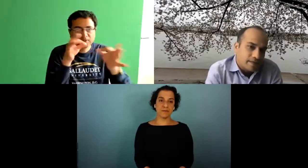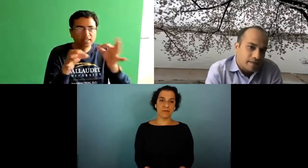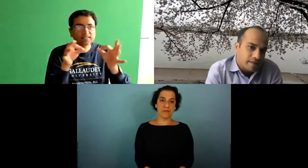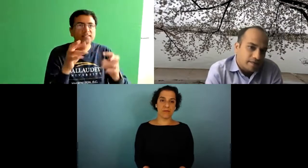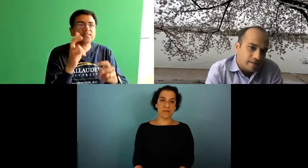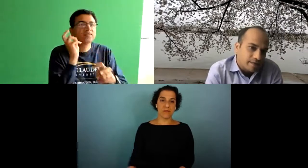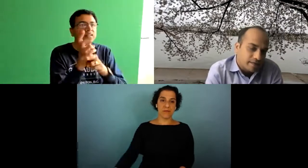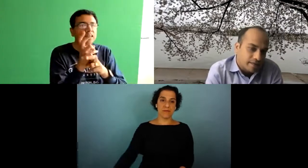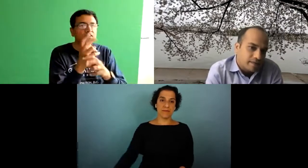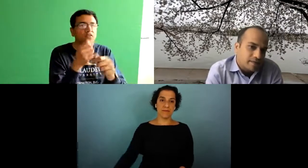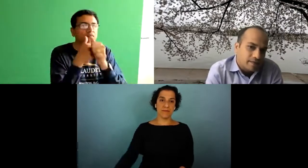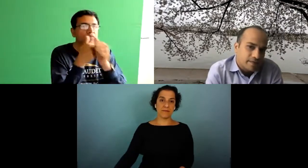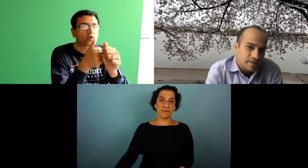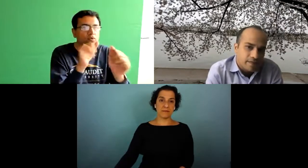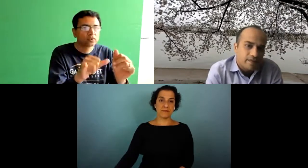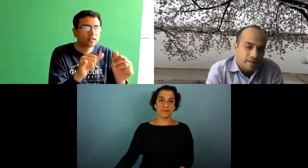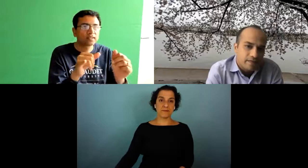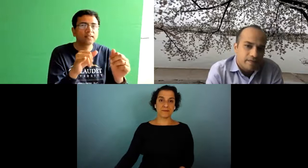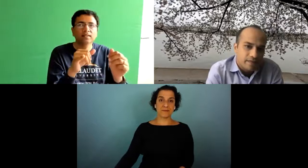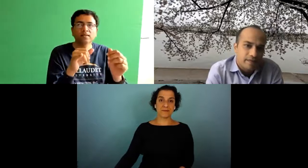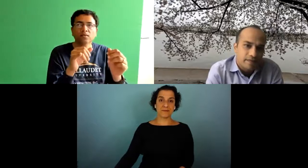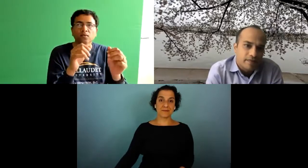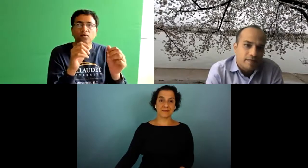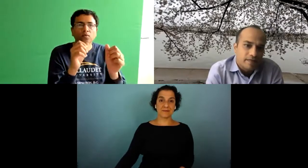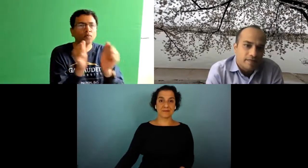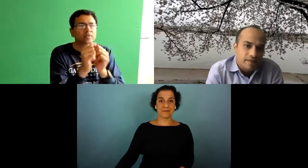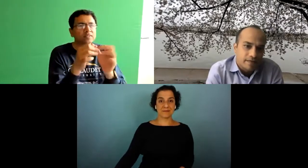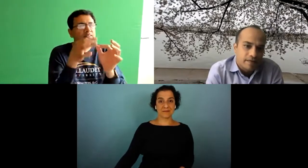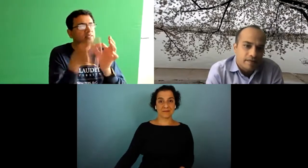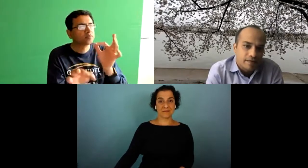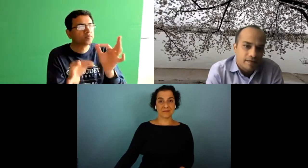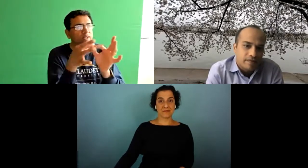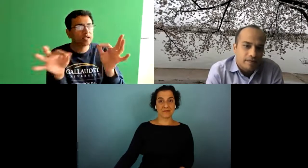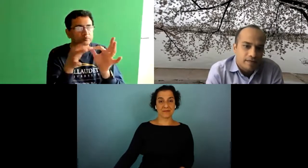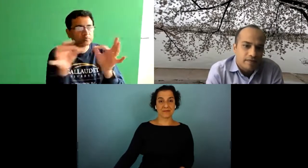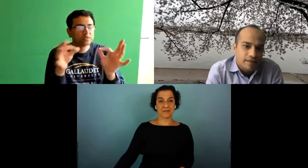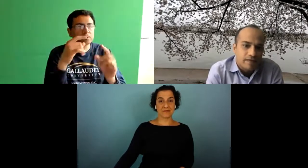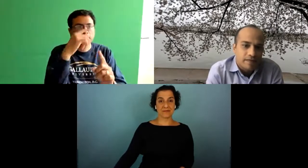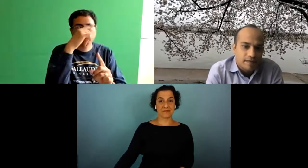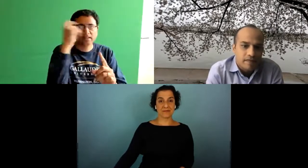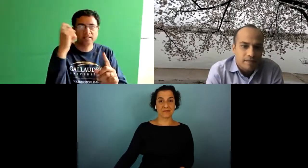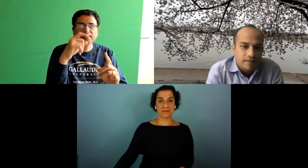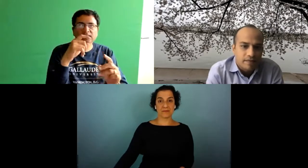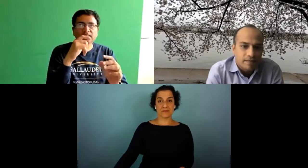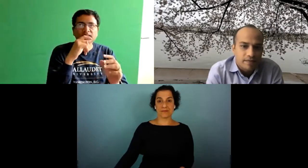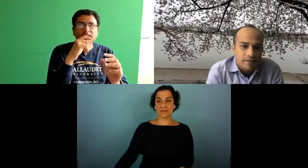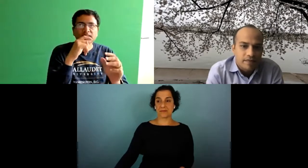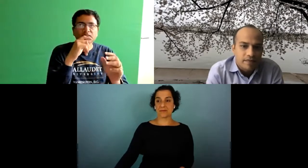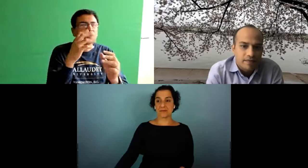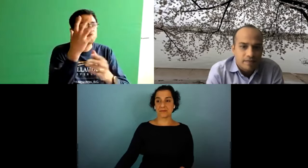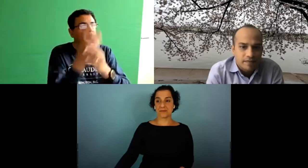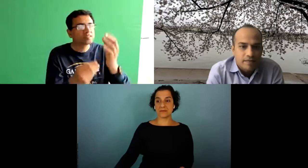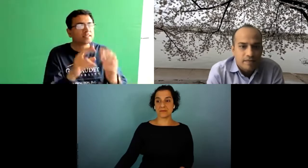are of people speaking and describing things at the same time and because looking is listening for us it's hard to follow just by